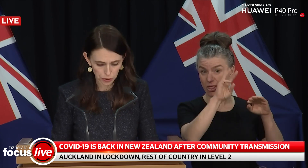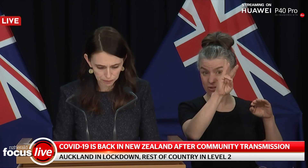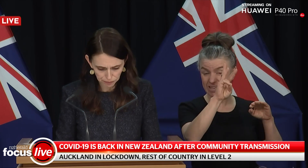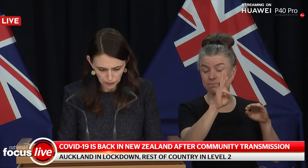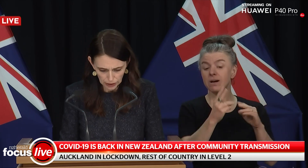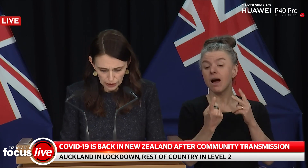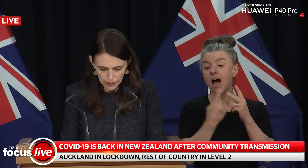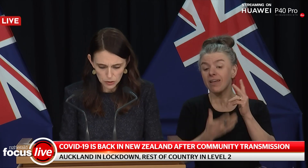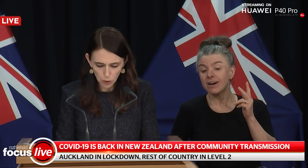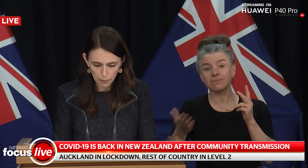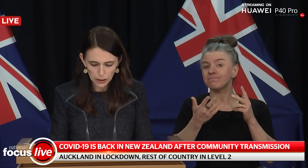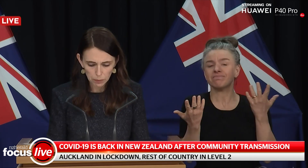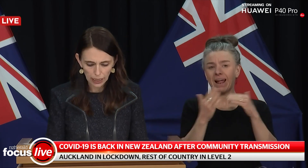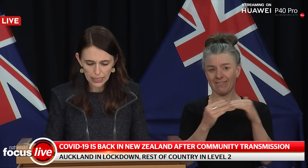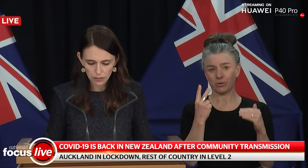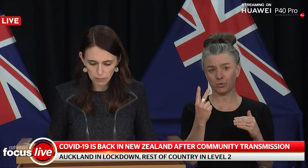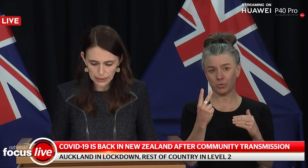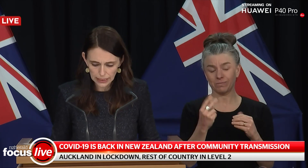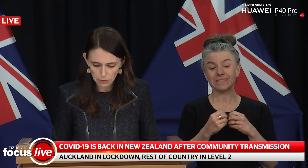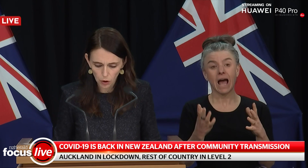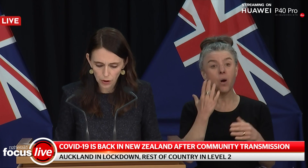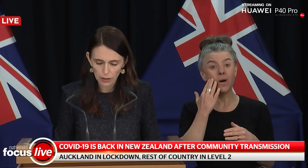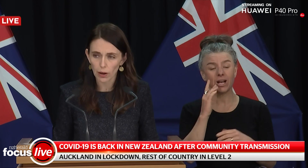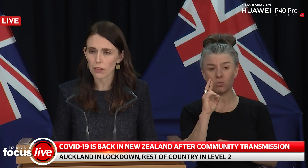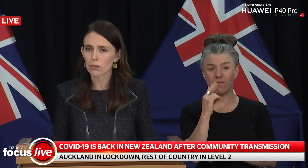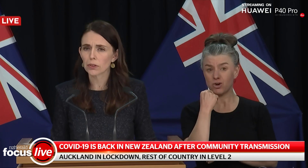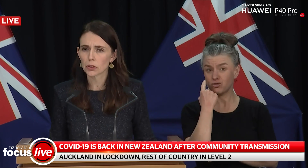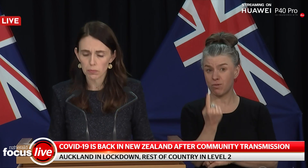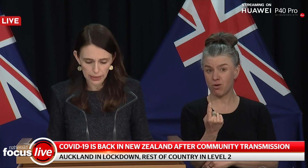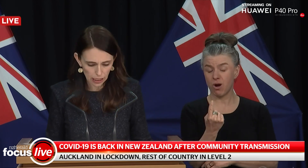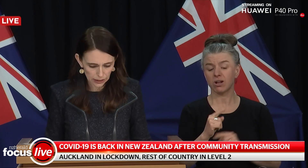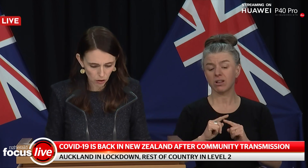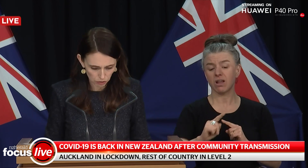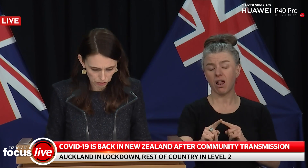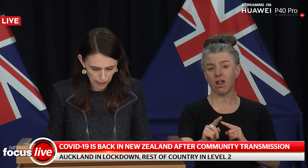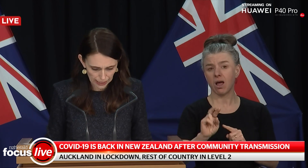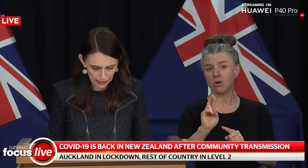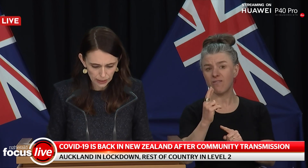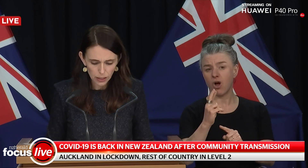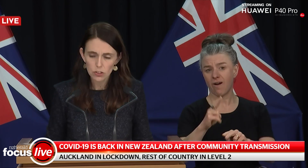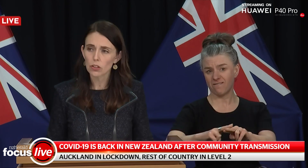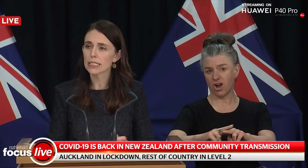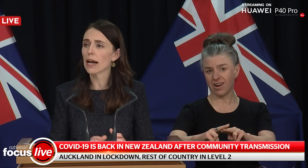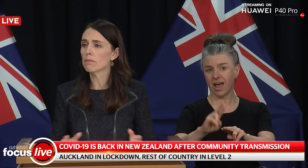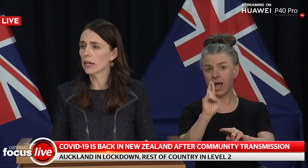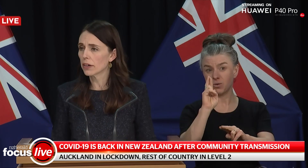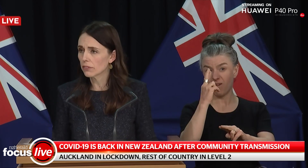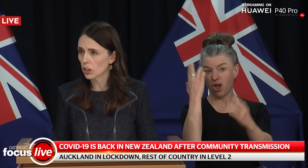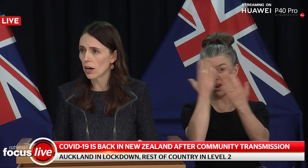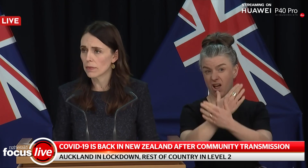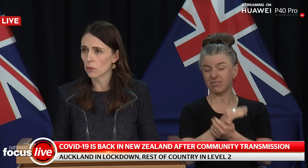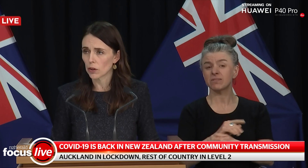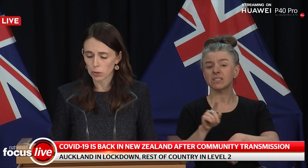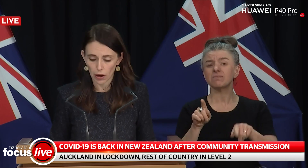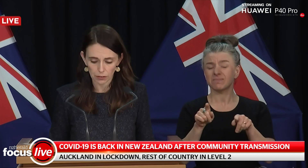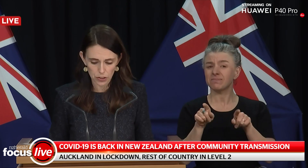Level 2. This will come into place from midday tomorrow and run through till midnight on Friday, so the same period of